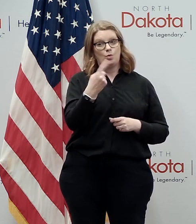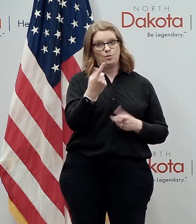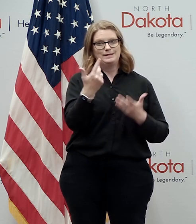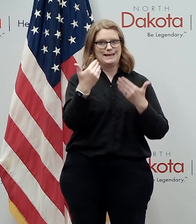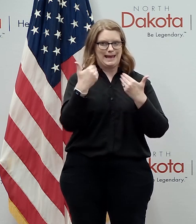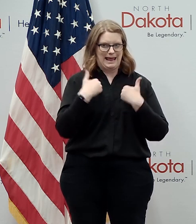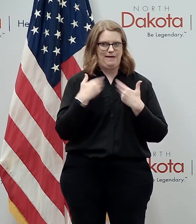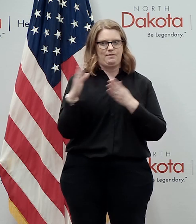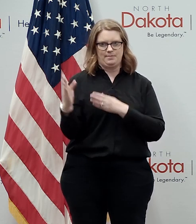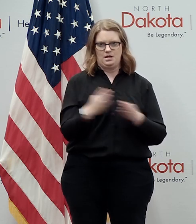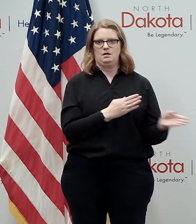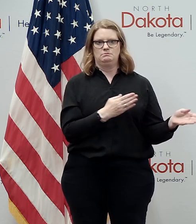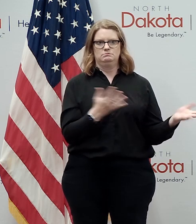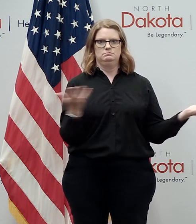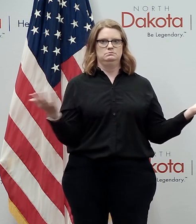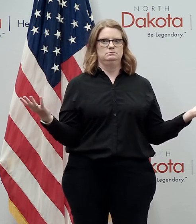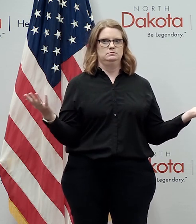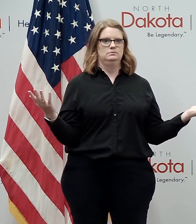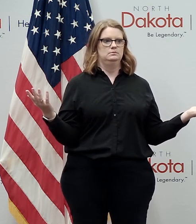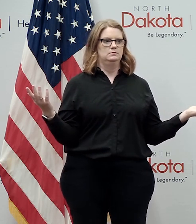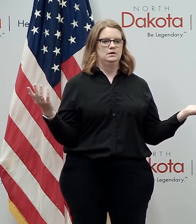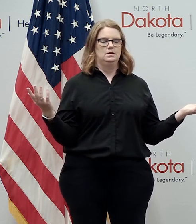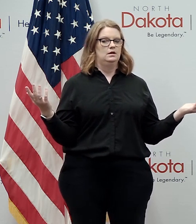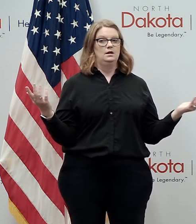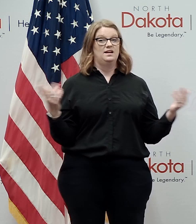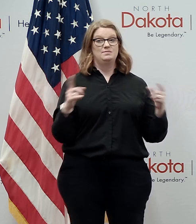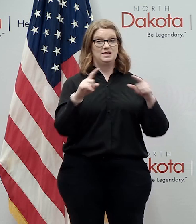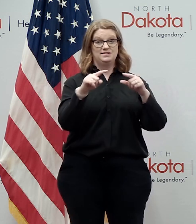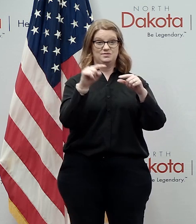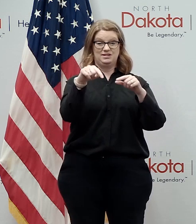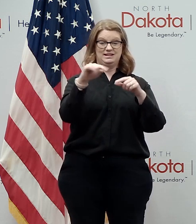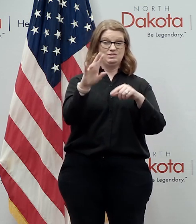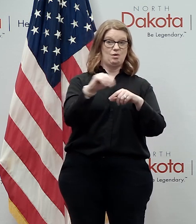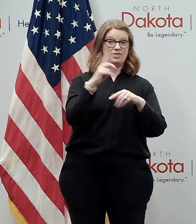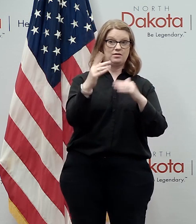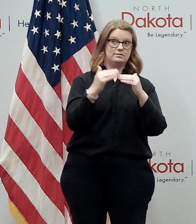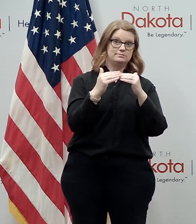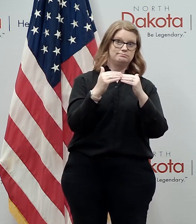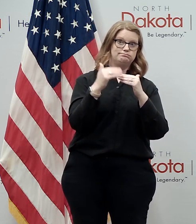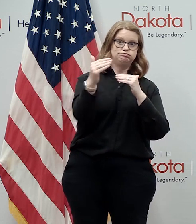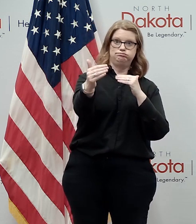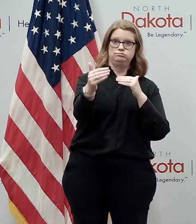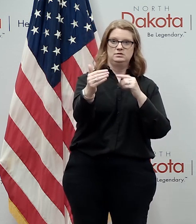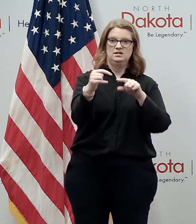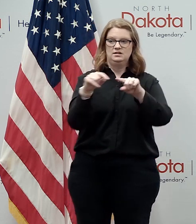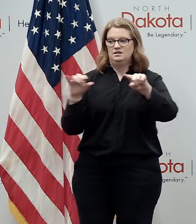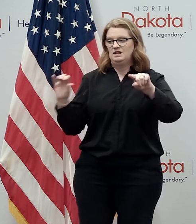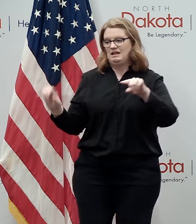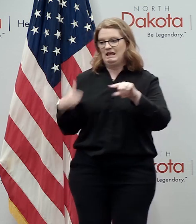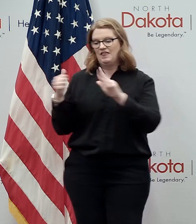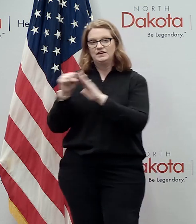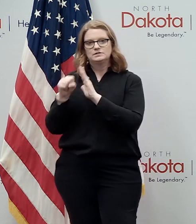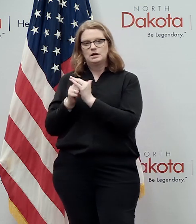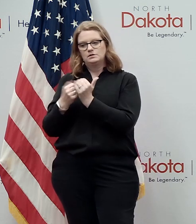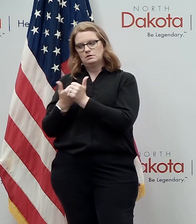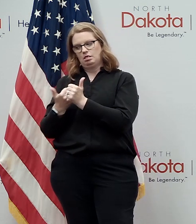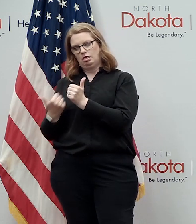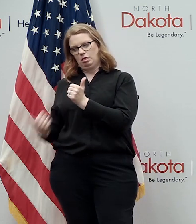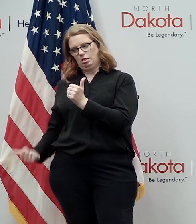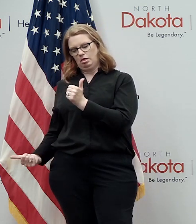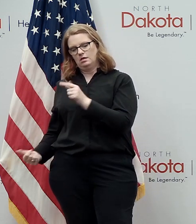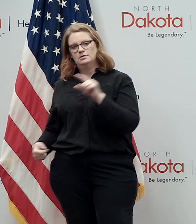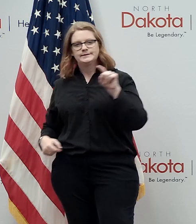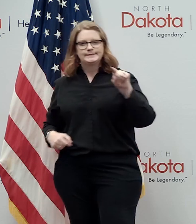have a plan. So we are so far ahead of every other states in doing this visitation and we are trying to thread the needle